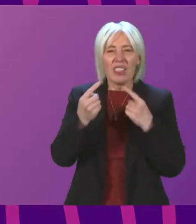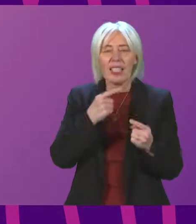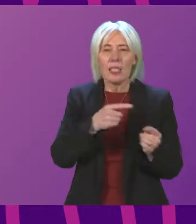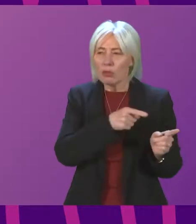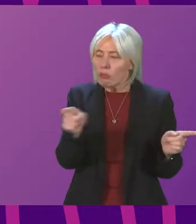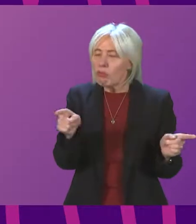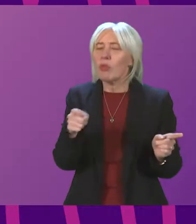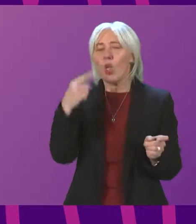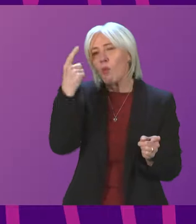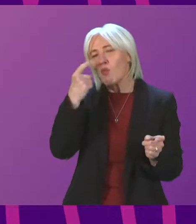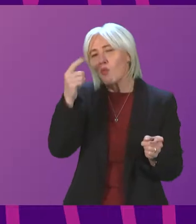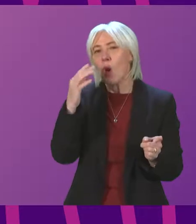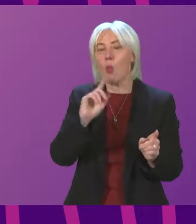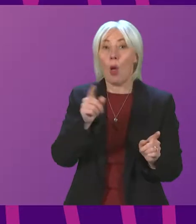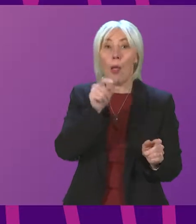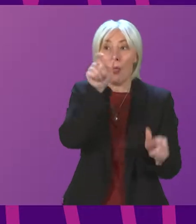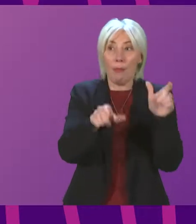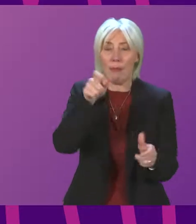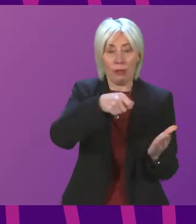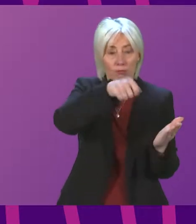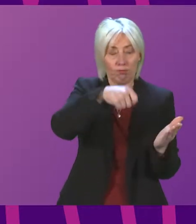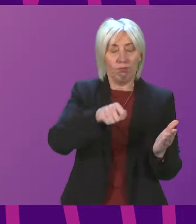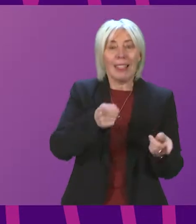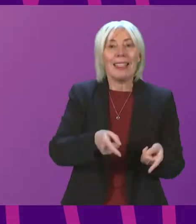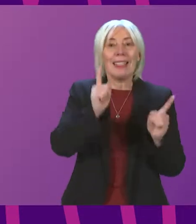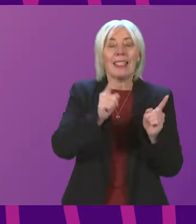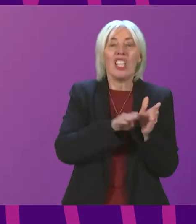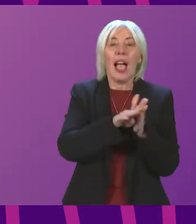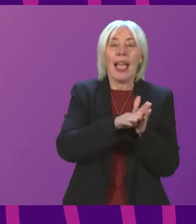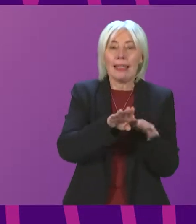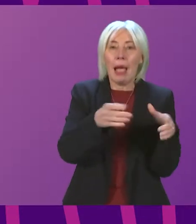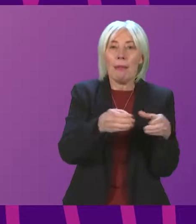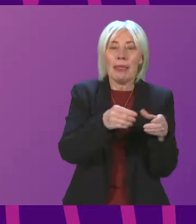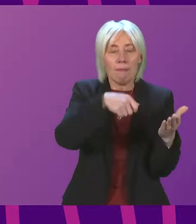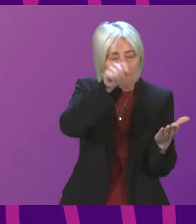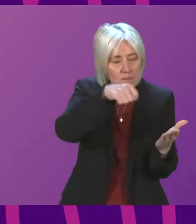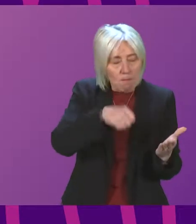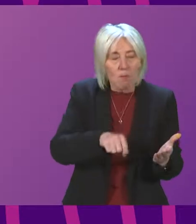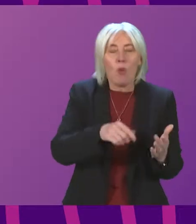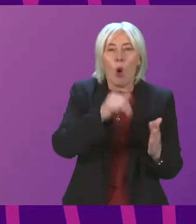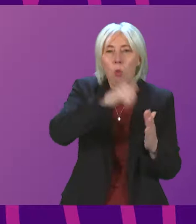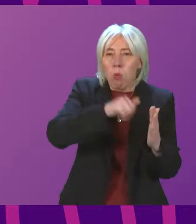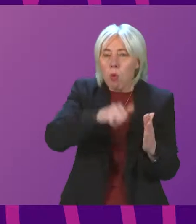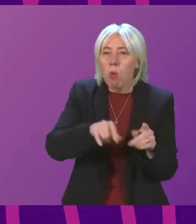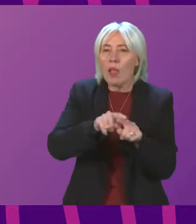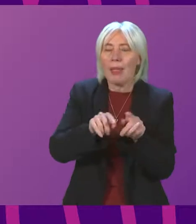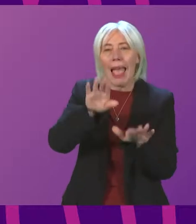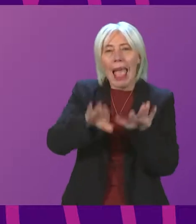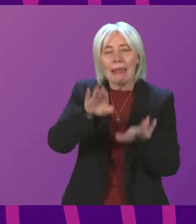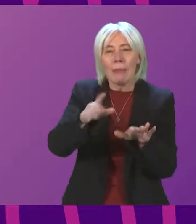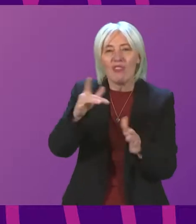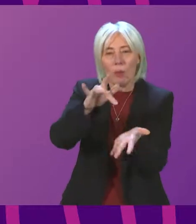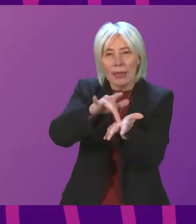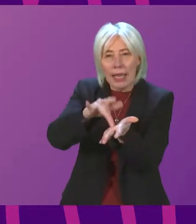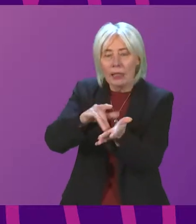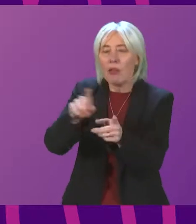includes the reflections of markers in the senior exam team as they mark and review a wide range of candidate exam scripts, estimates provided by centres